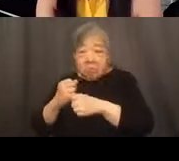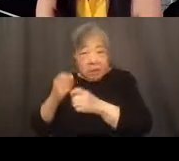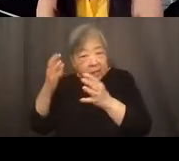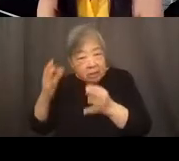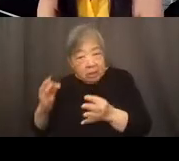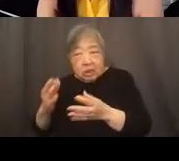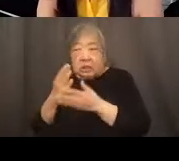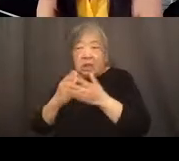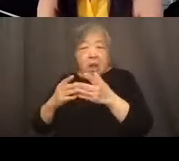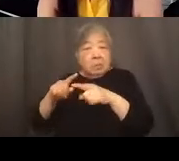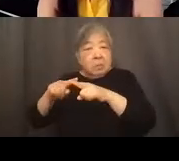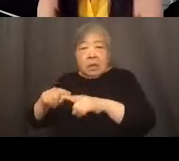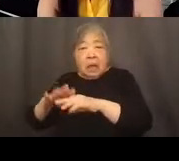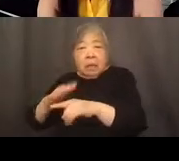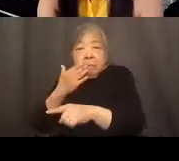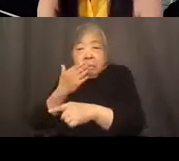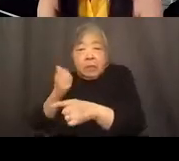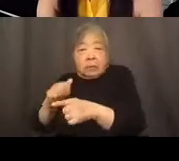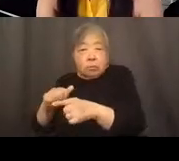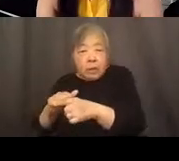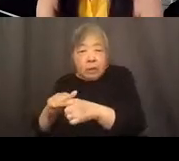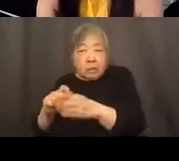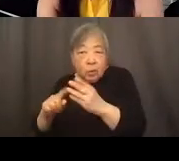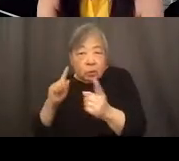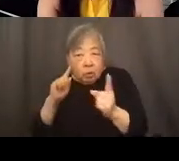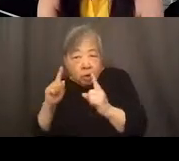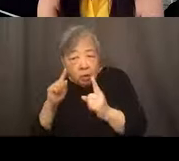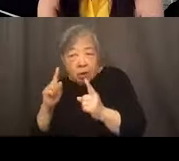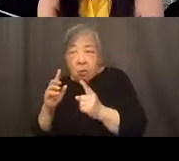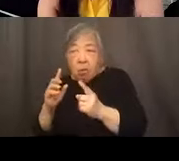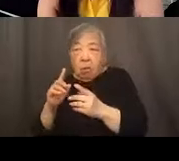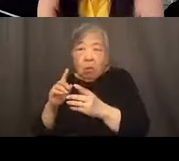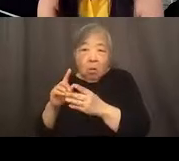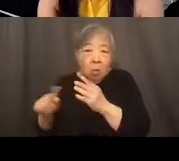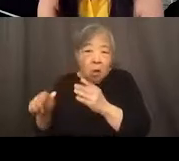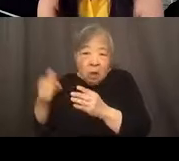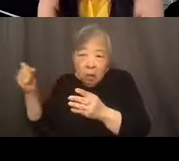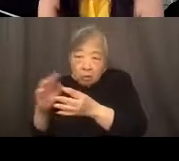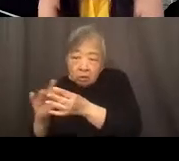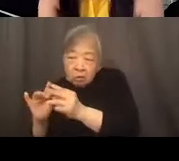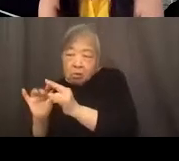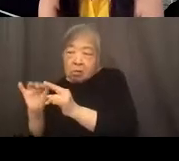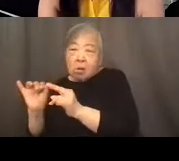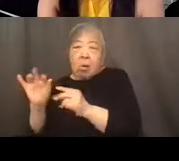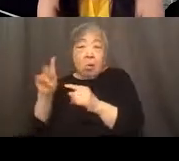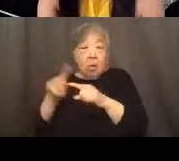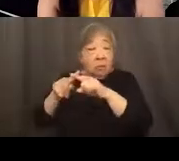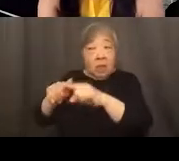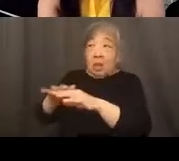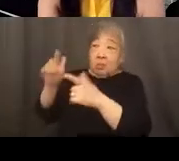on best practices that they're, they're hearing or getting from their peers, or they're relying on for bigger companies.